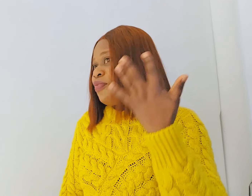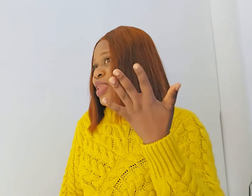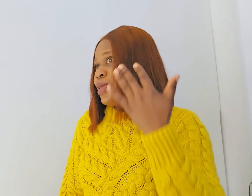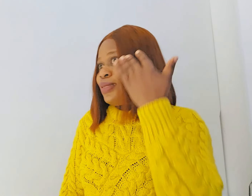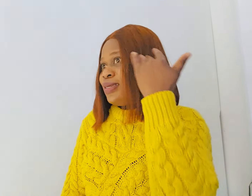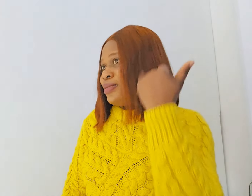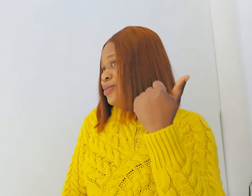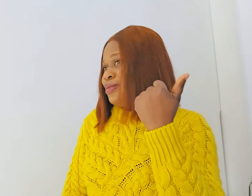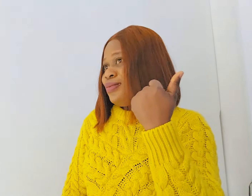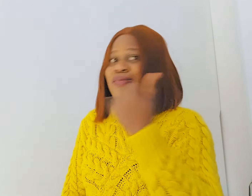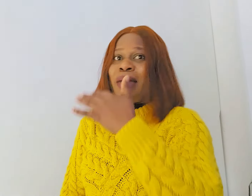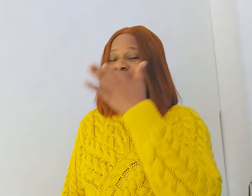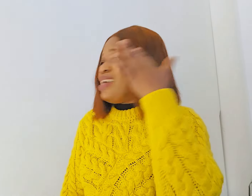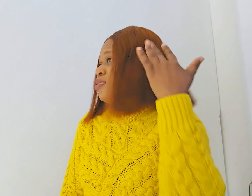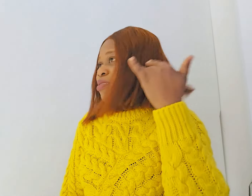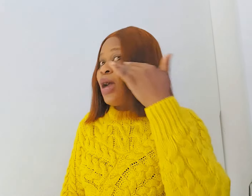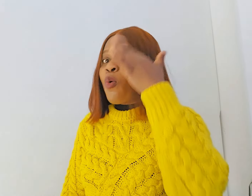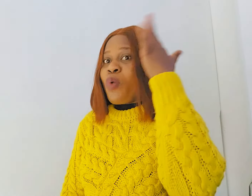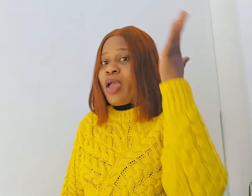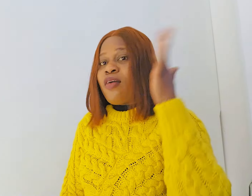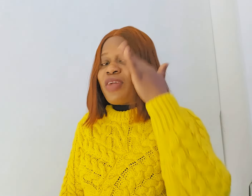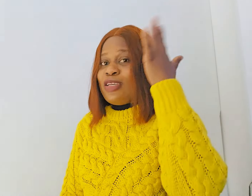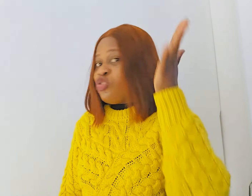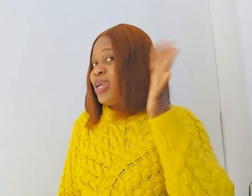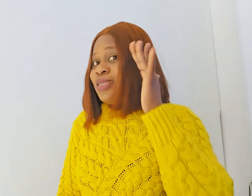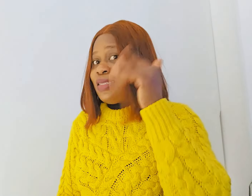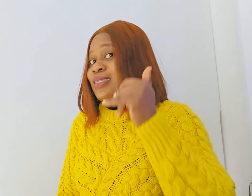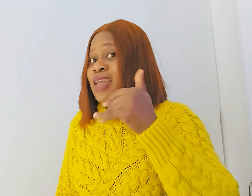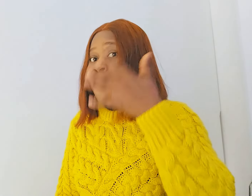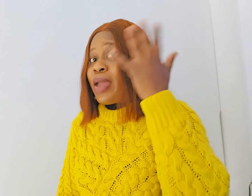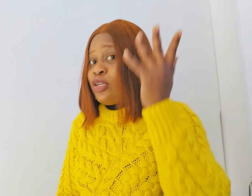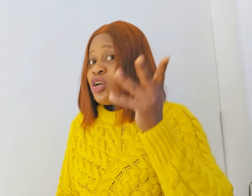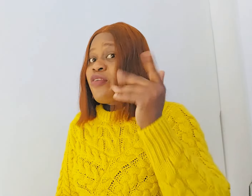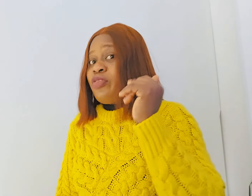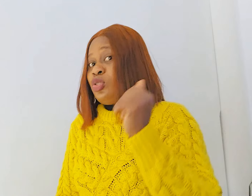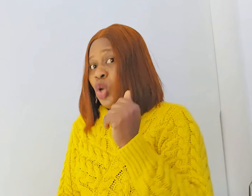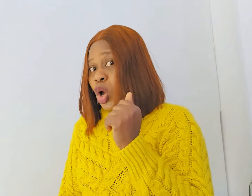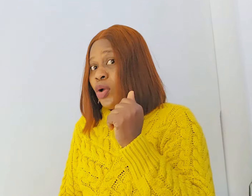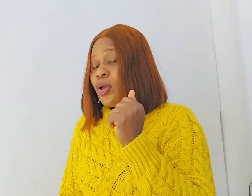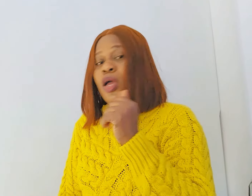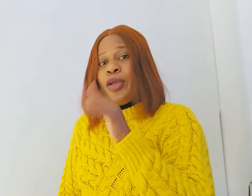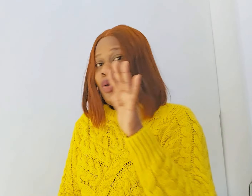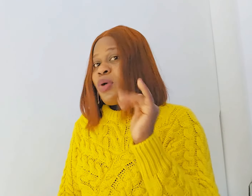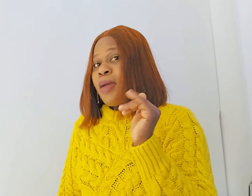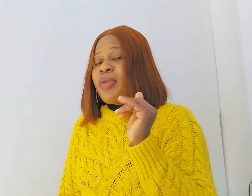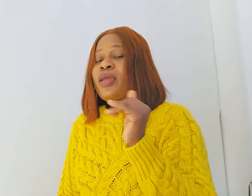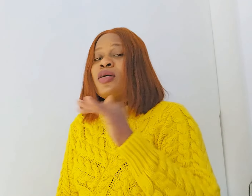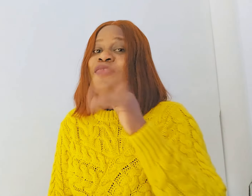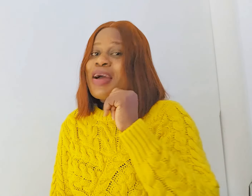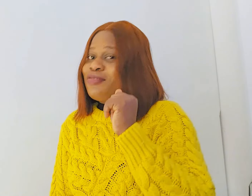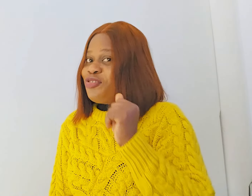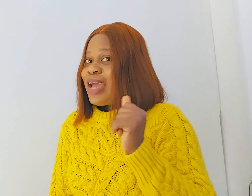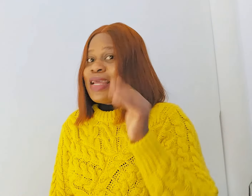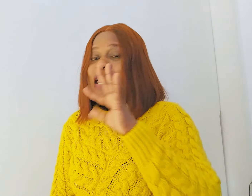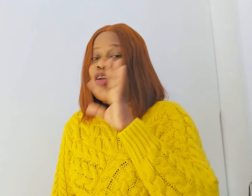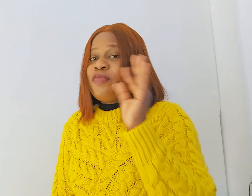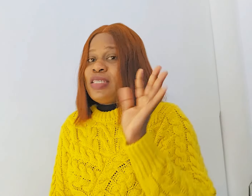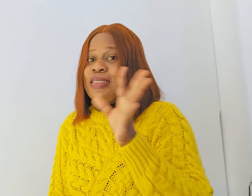feel like it tell me there's another way of enjoying this thing i'll be enjoying for so long you know what i mean if you have tried any of this